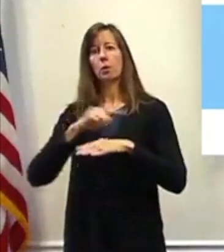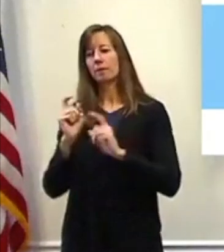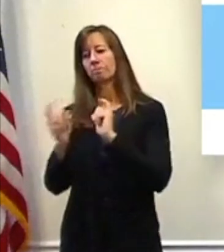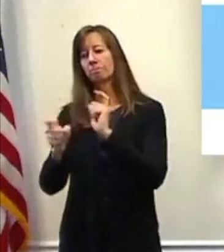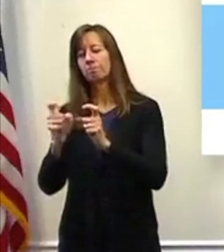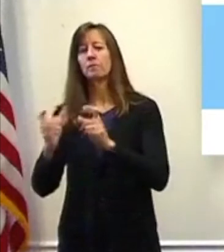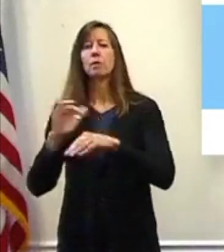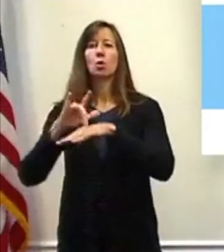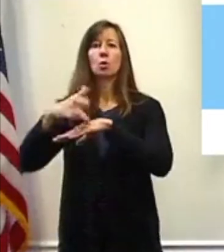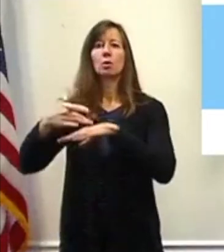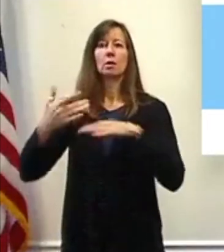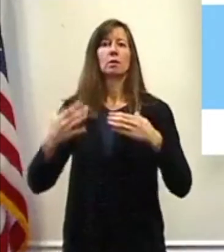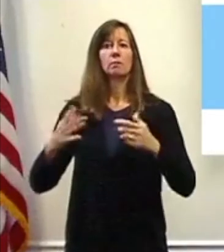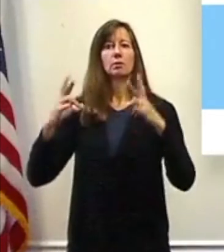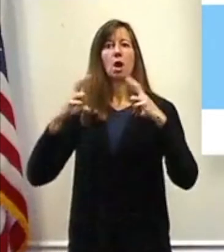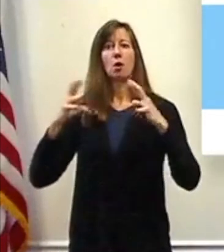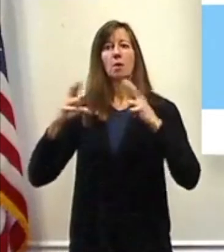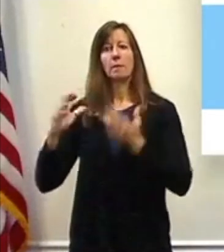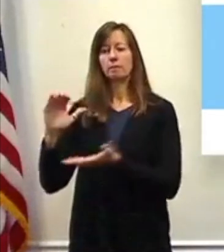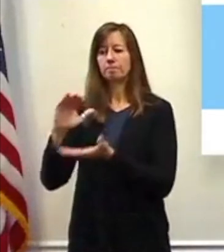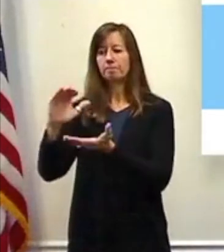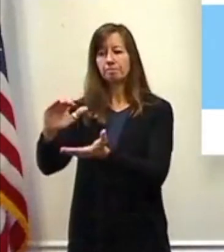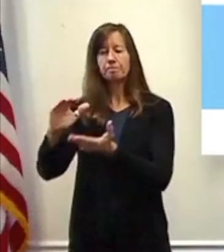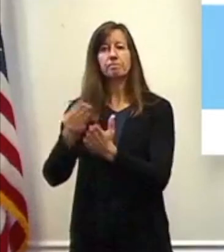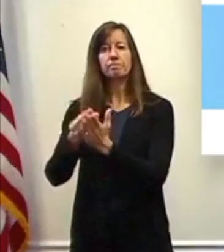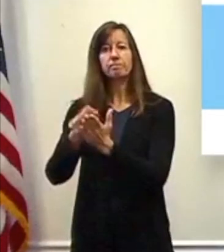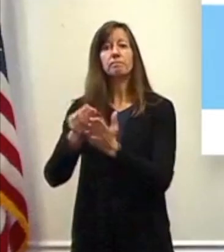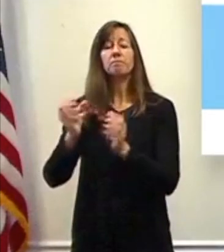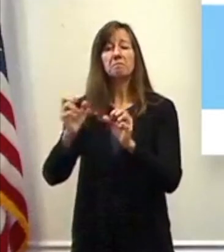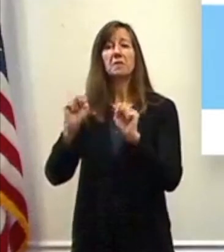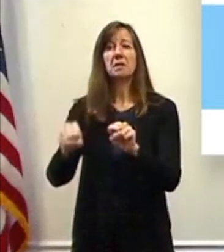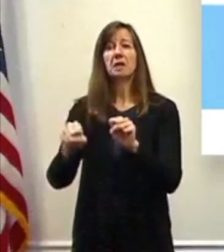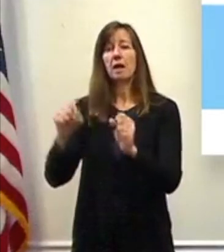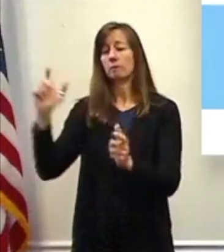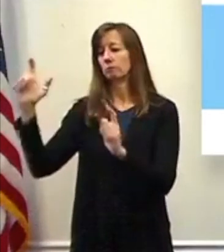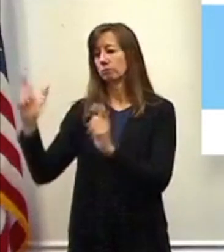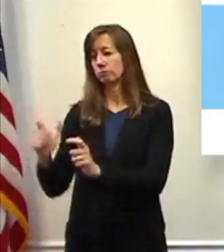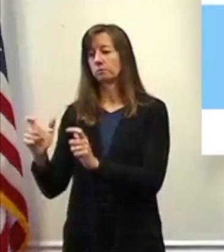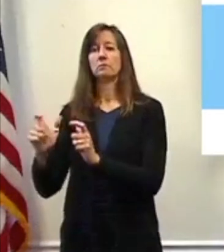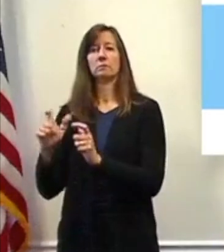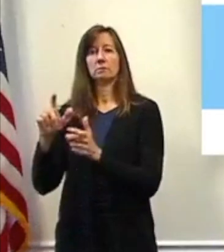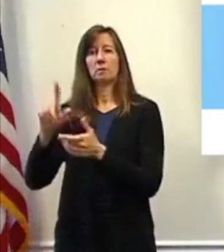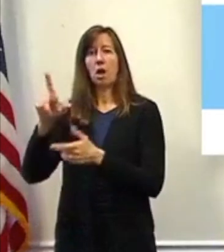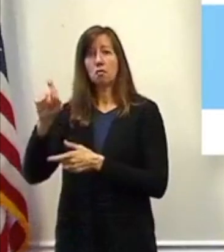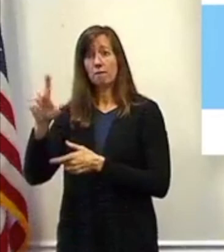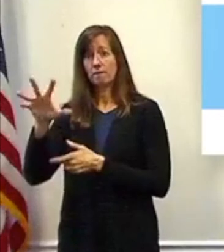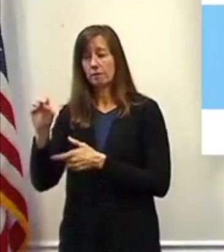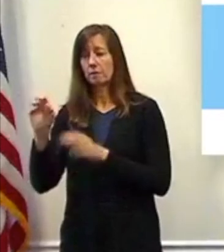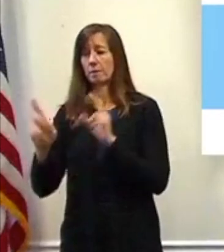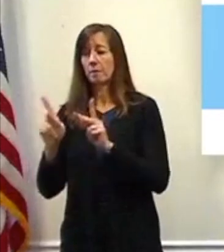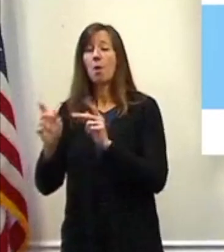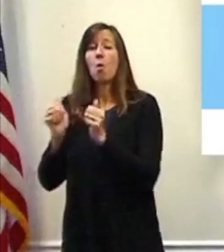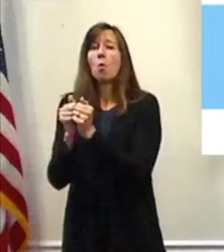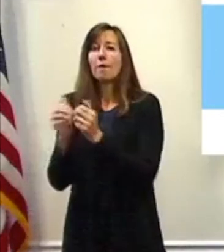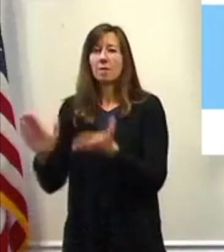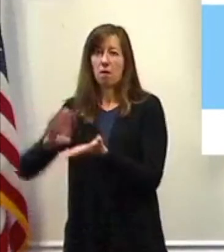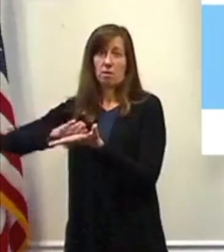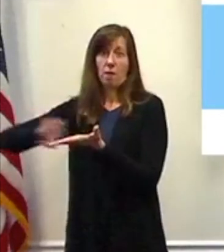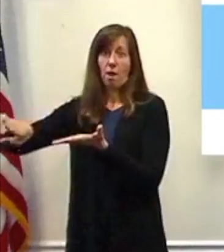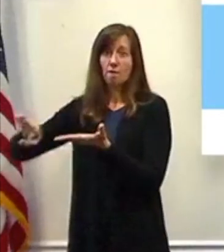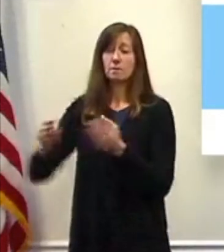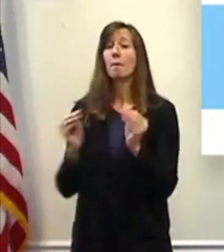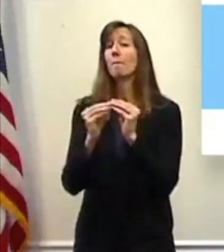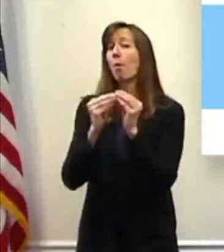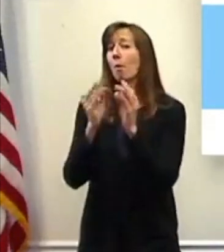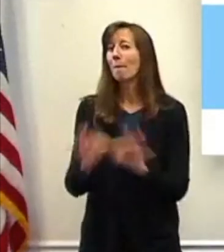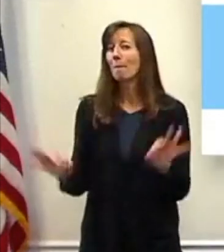earlier this year that allowed us to shrink the size of the county workforce with no layoffs. And importantly, we are not increasing